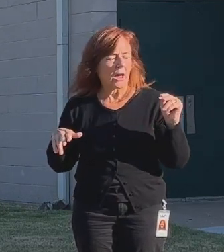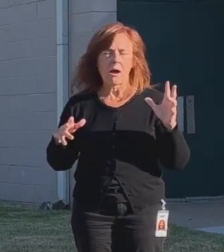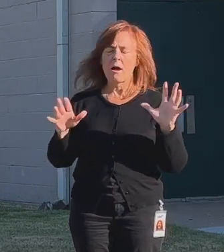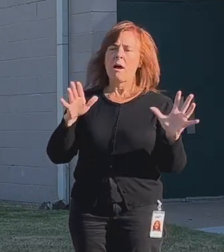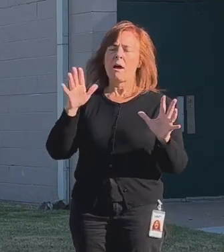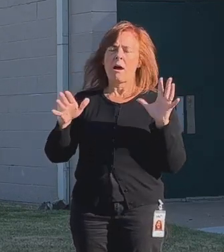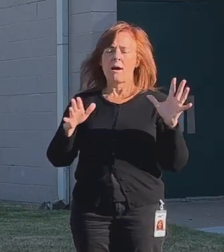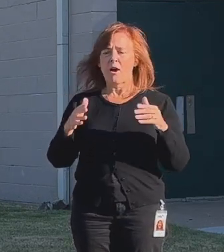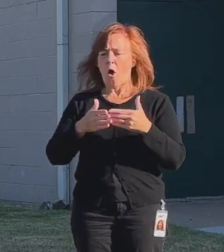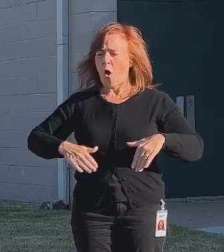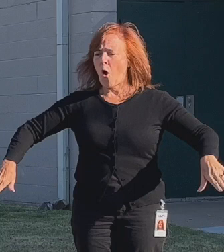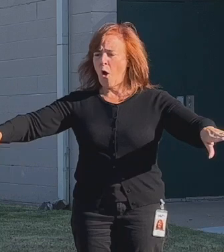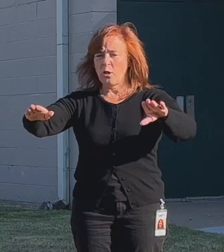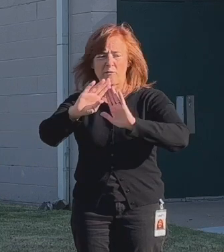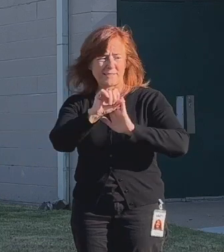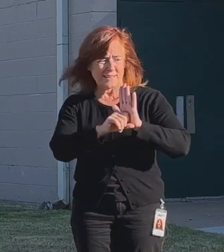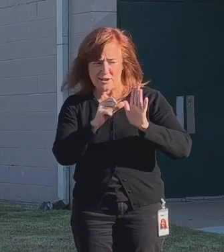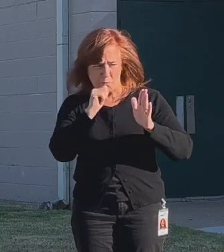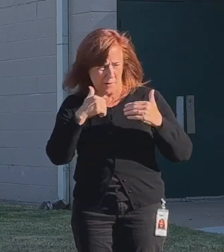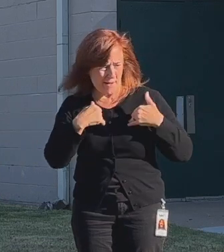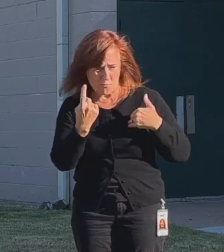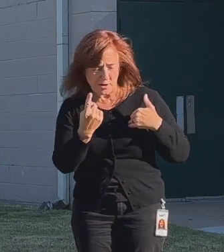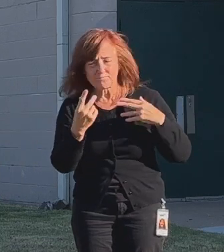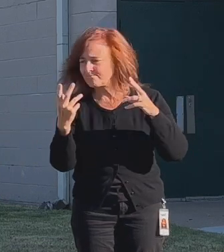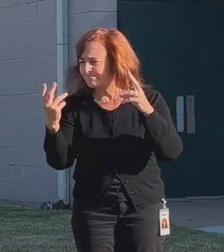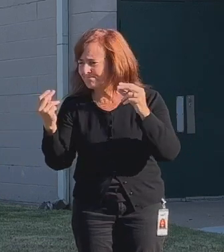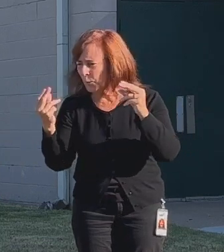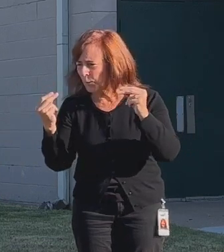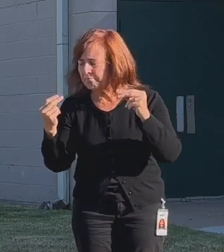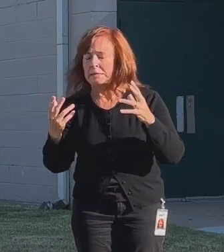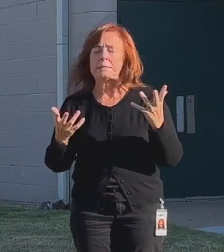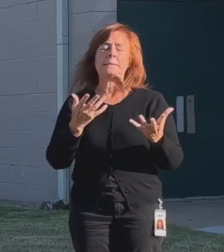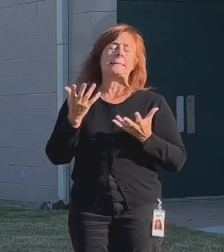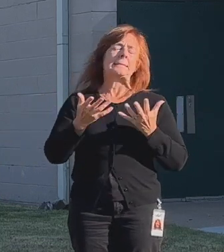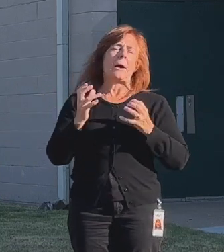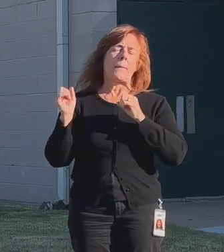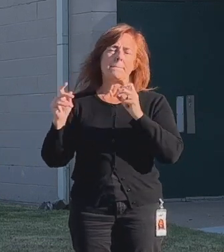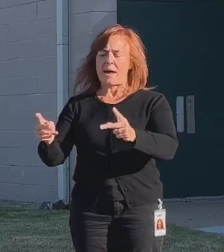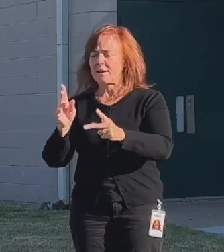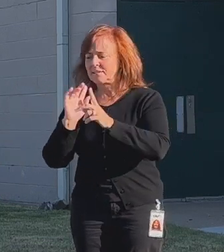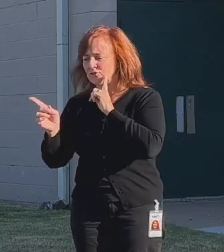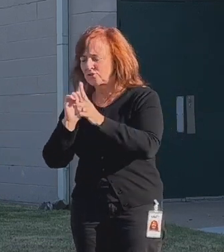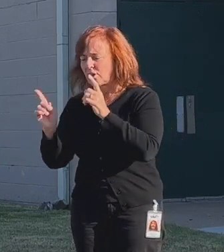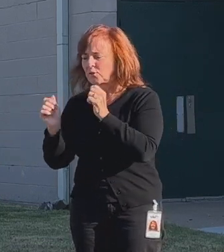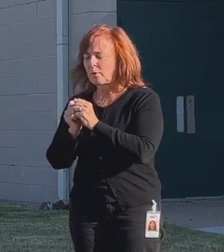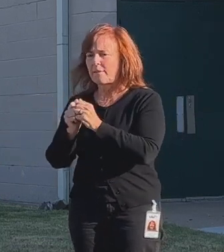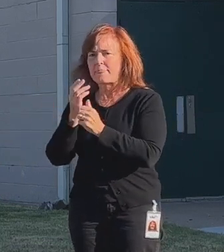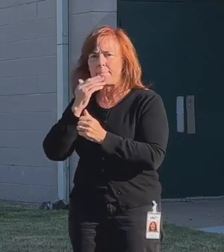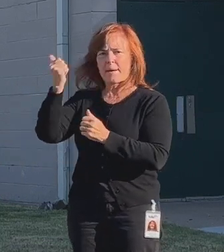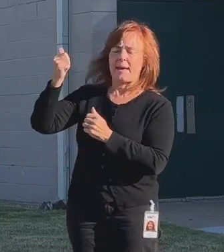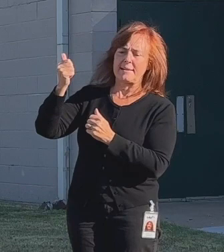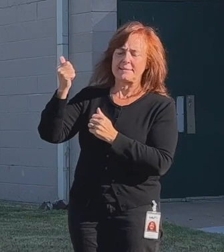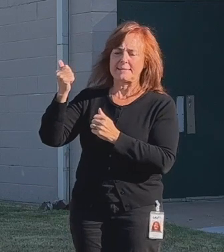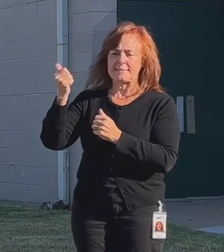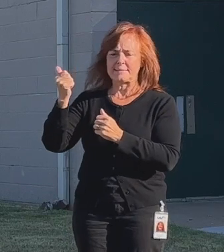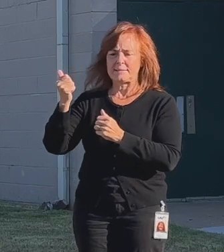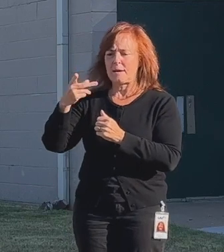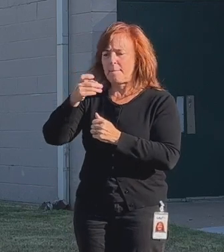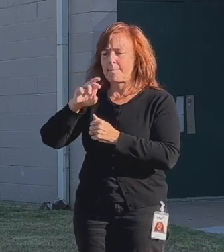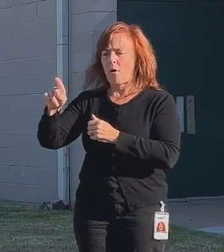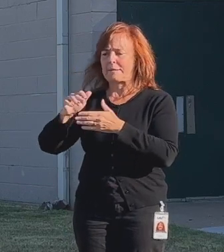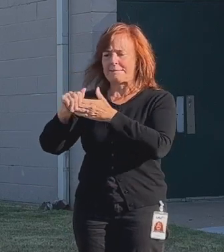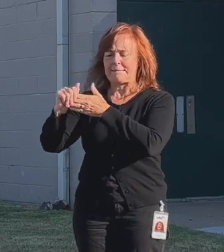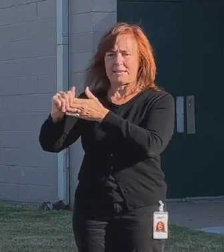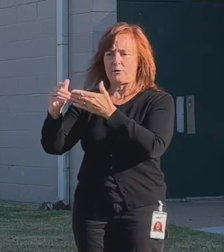of Oklahoma, there is nothing like this in the state. I went back and talked with the best parks